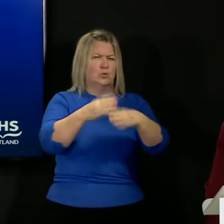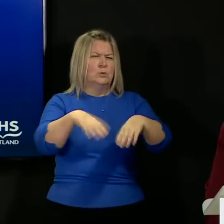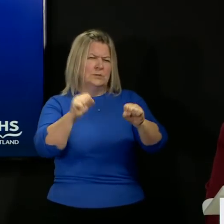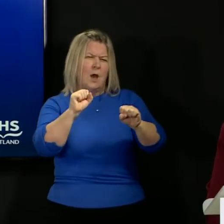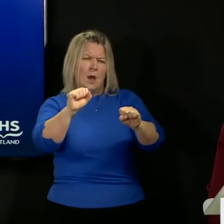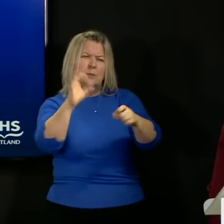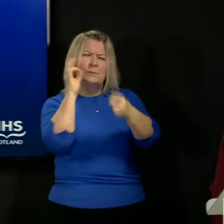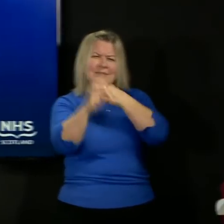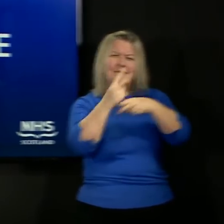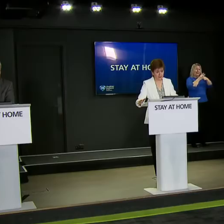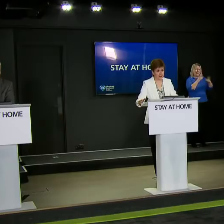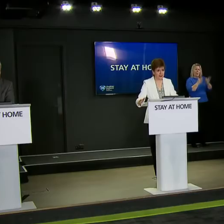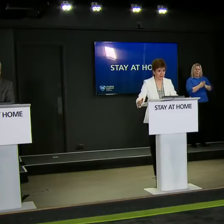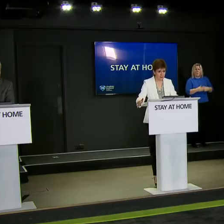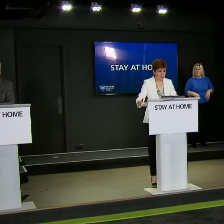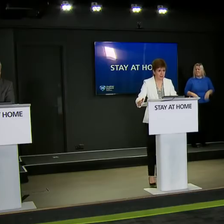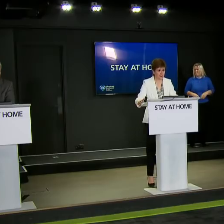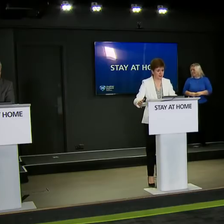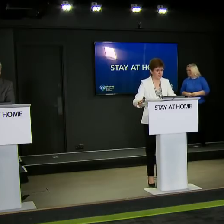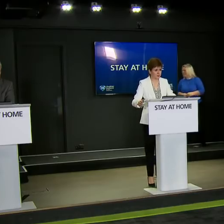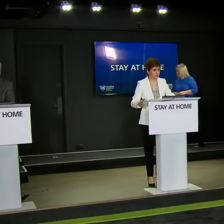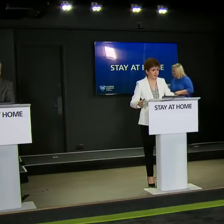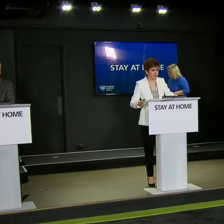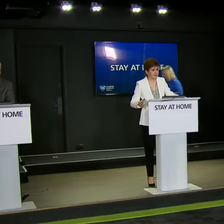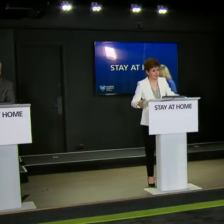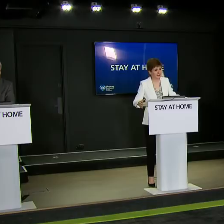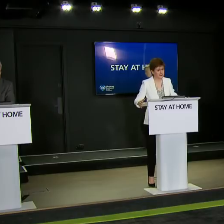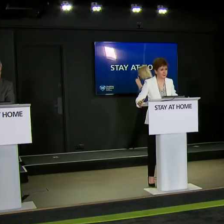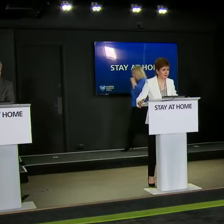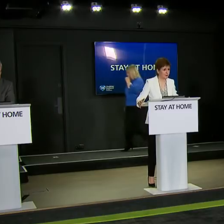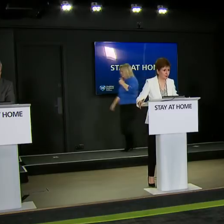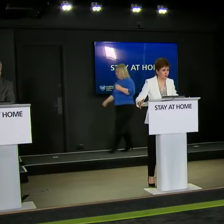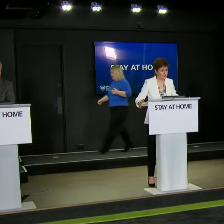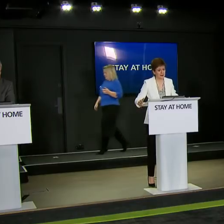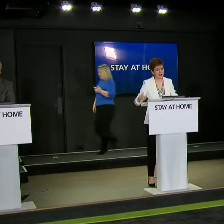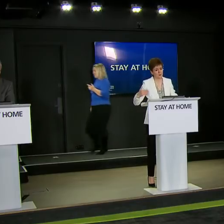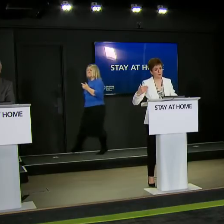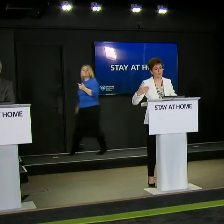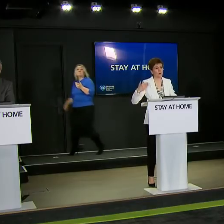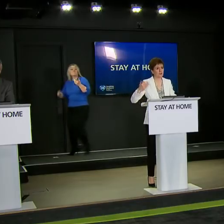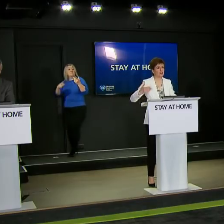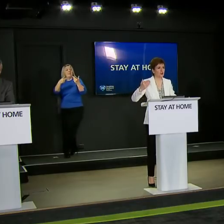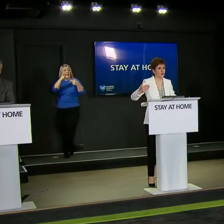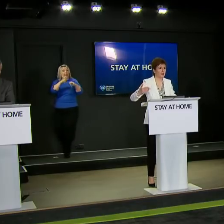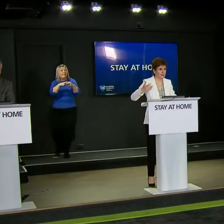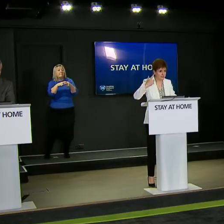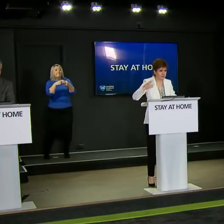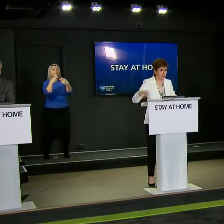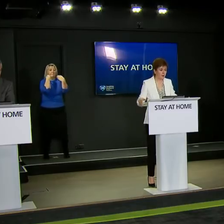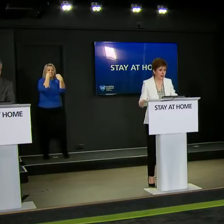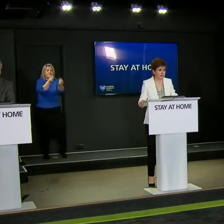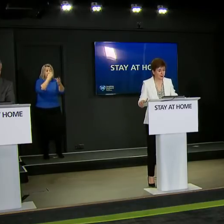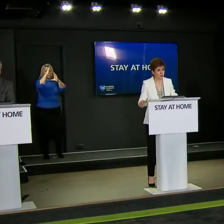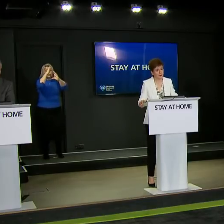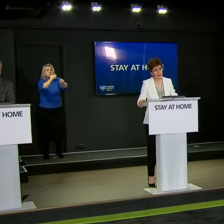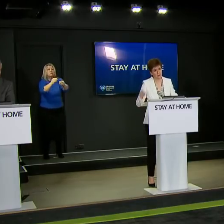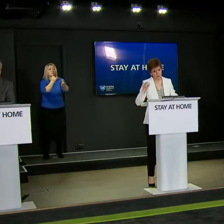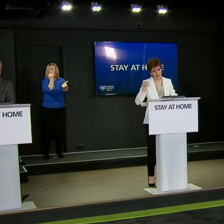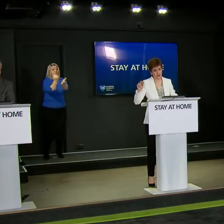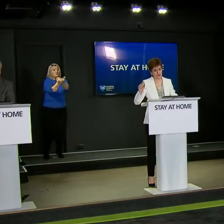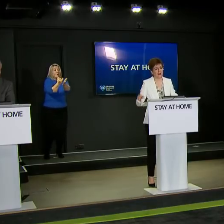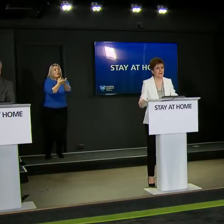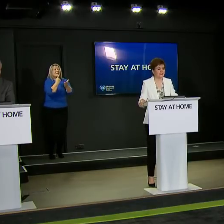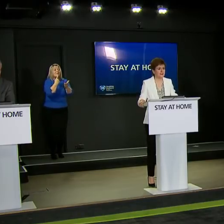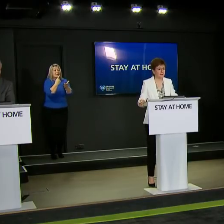care home and on the figures if I have mistakenly transposed a figure here and I've given you the wrong figure when we publish online in about half an hour